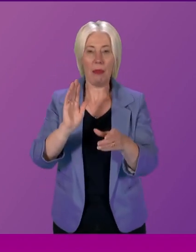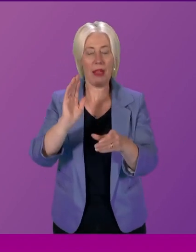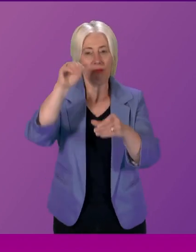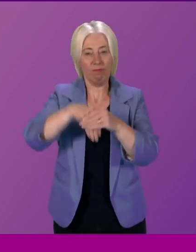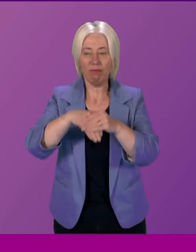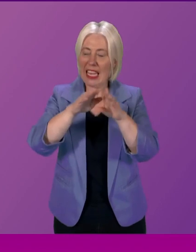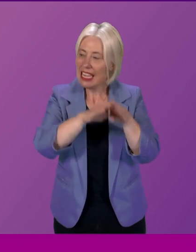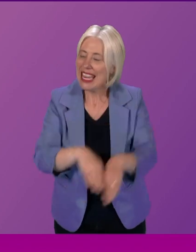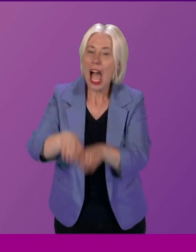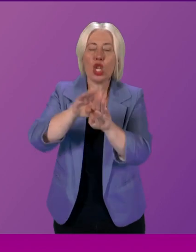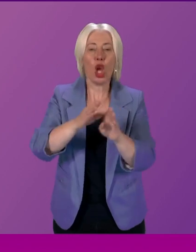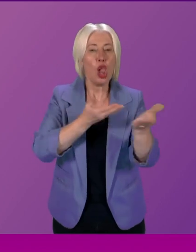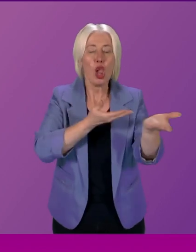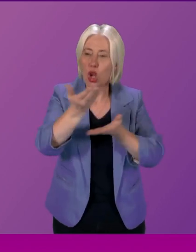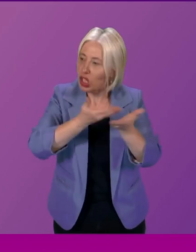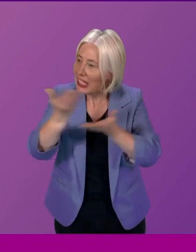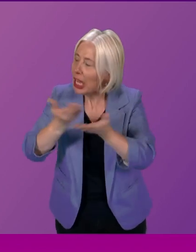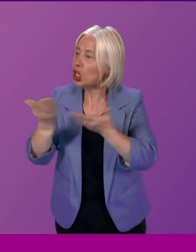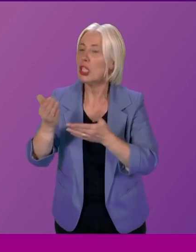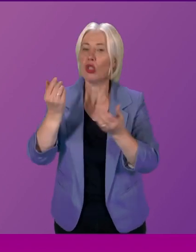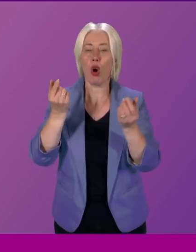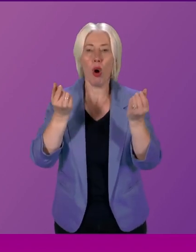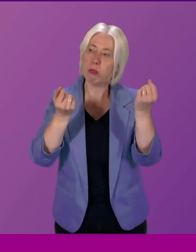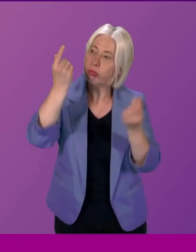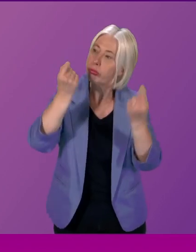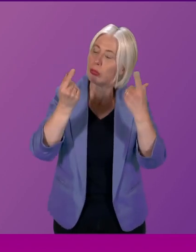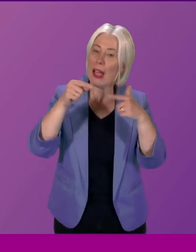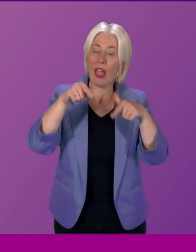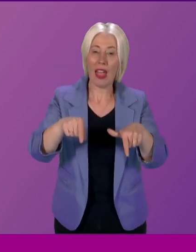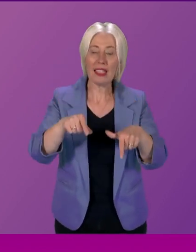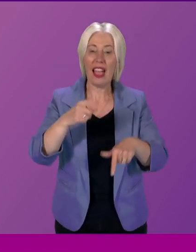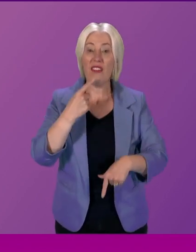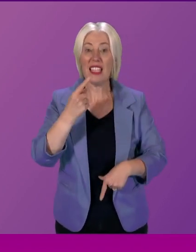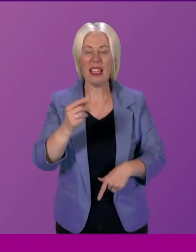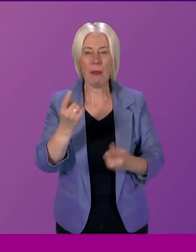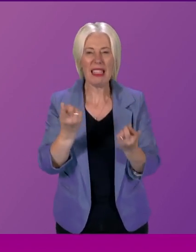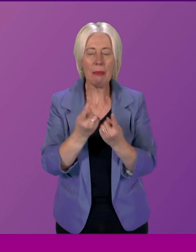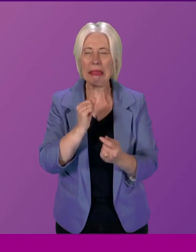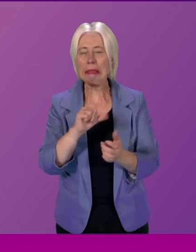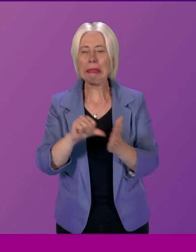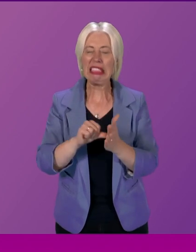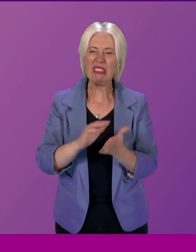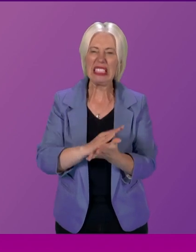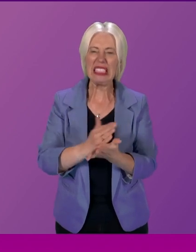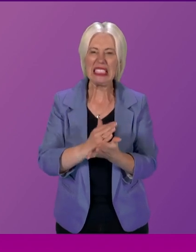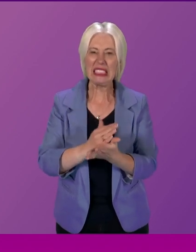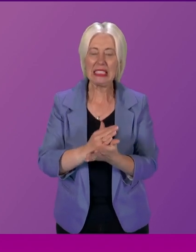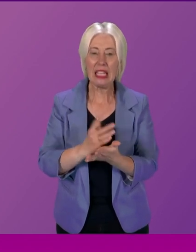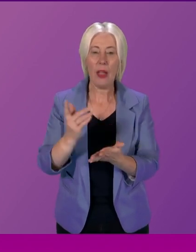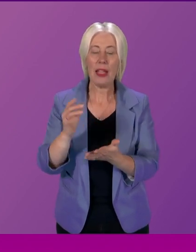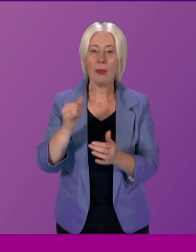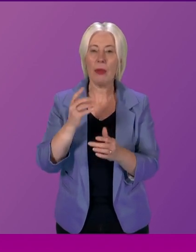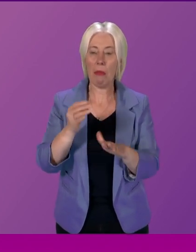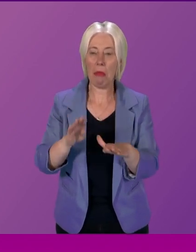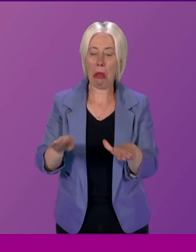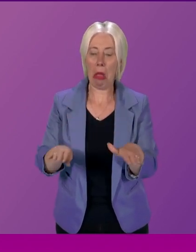national public consultations or in initiatives like this, is that if they've ever come up with anything awkward, the lead authority has then buried the